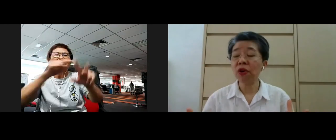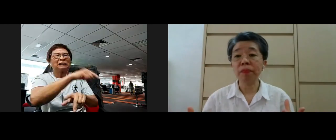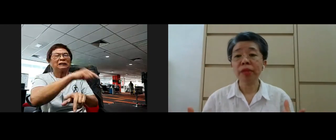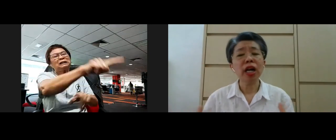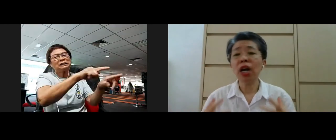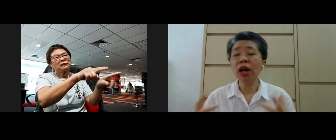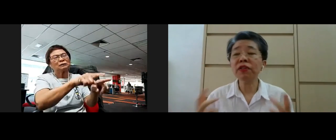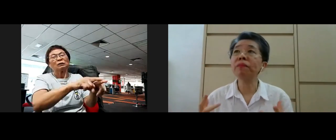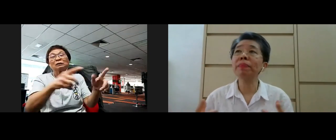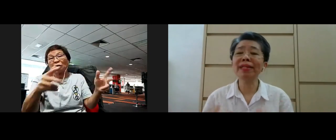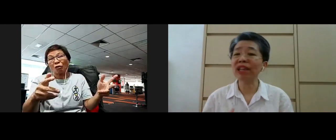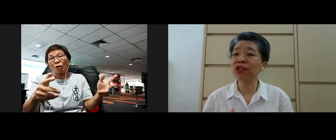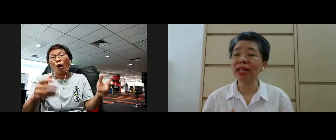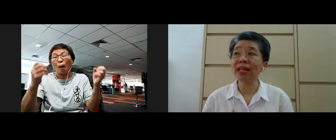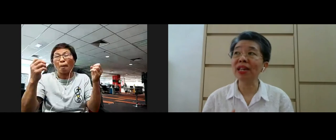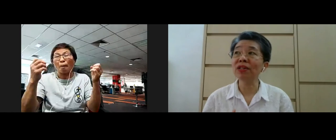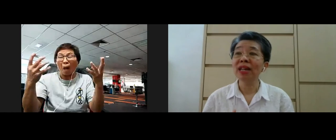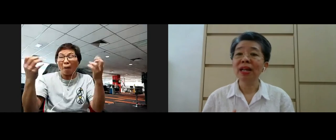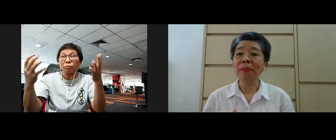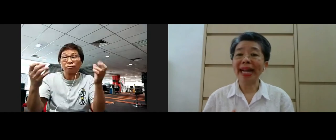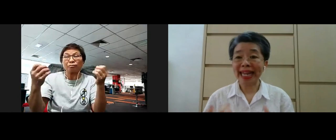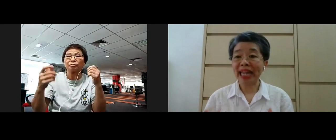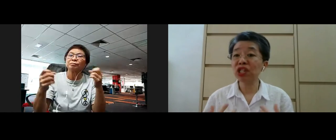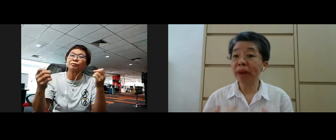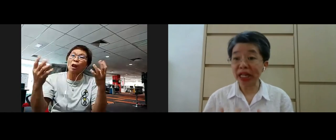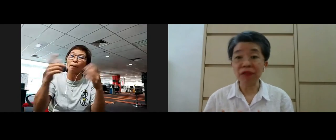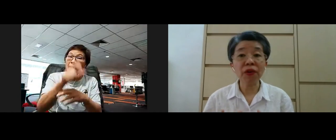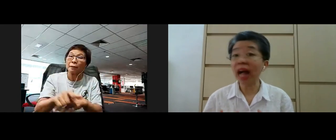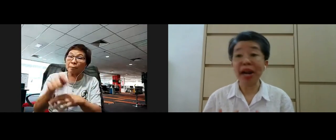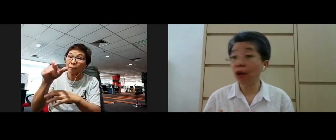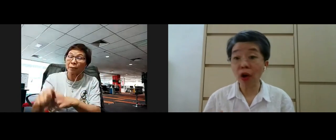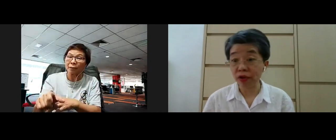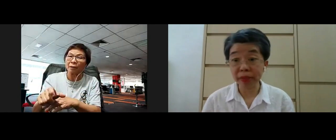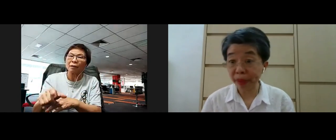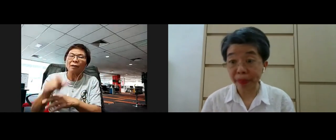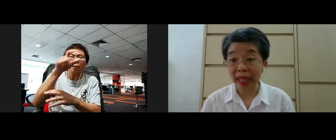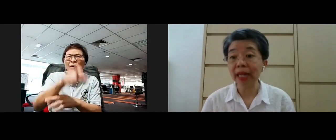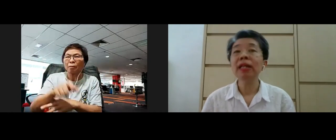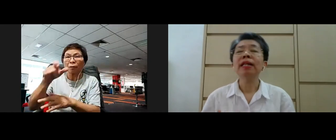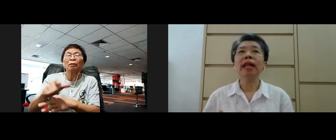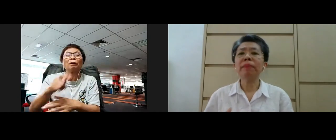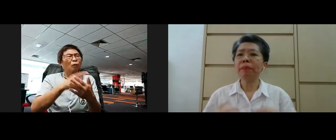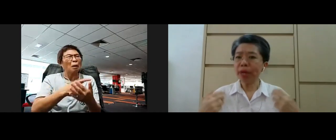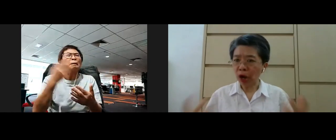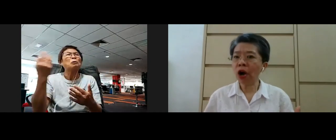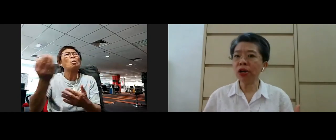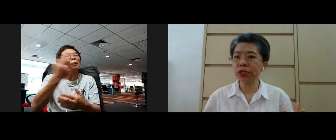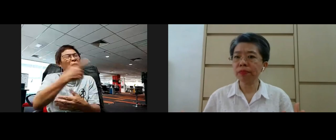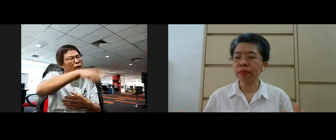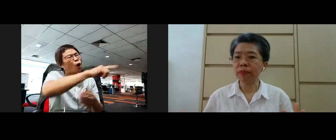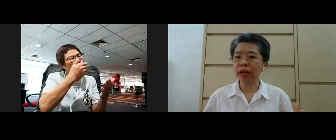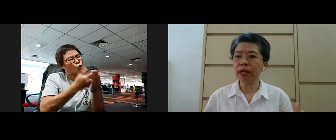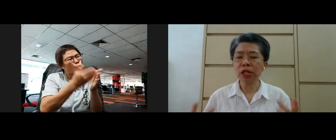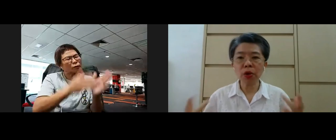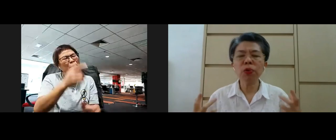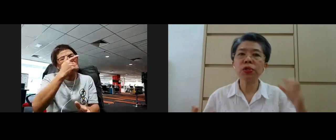therefore a lot of people actually you know by nature by default are not horrible people yeah but because